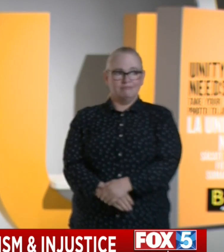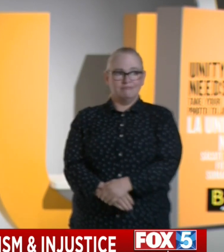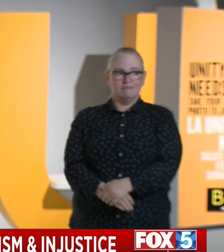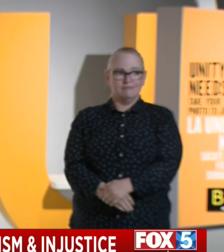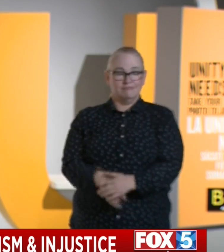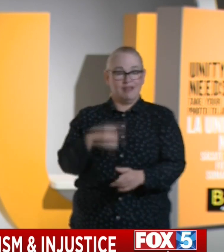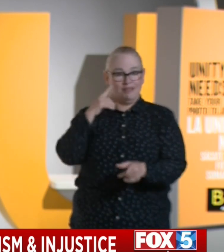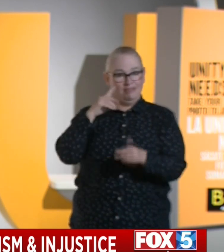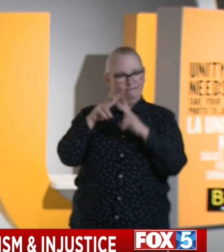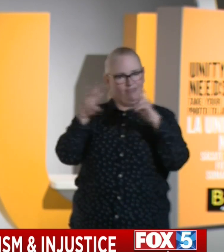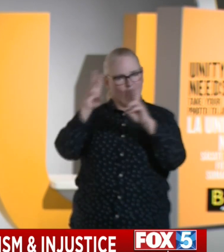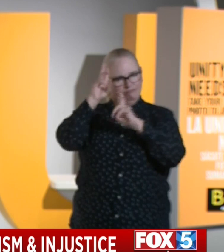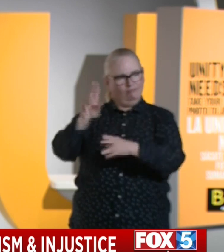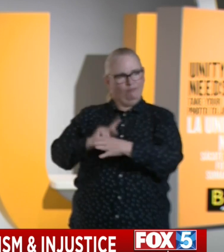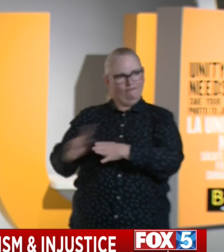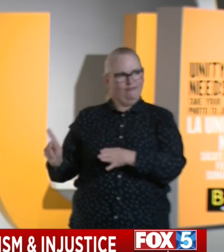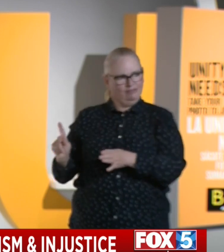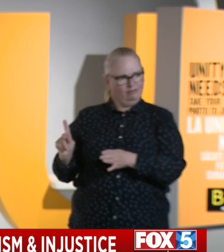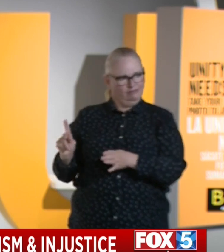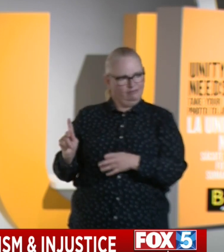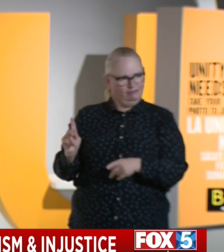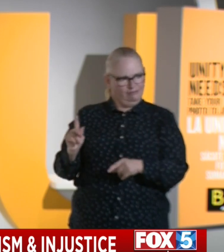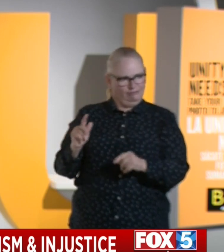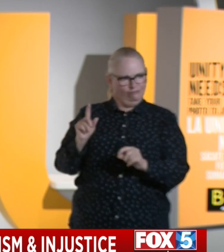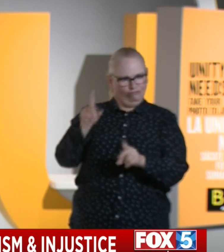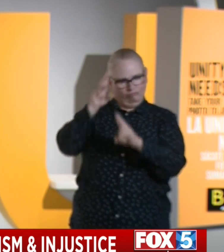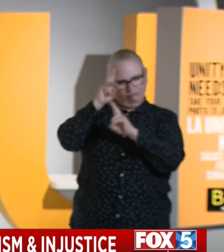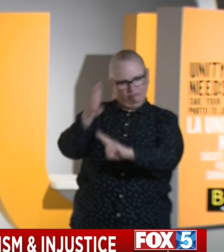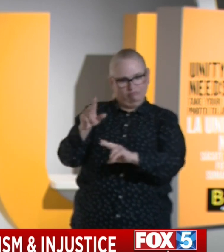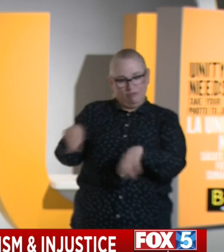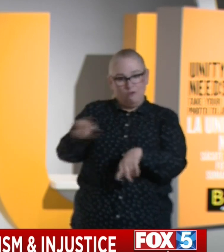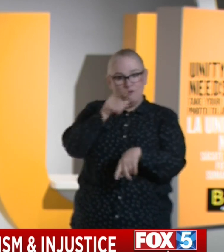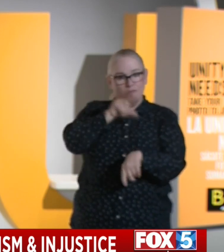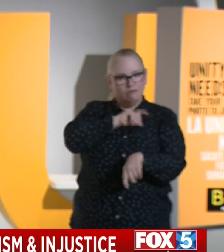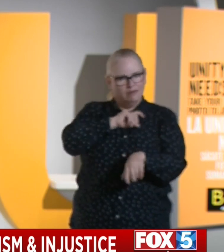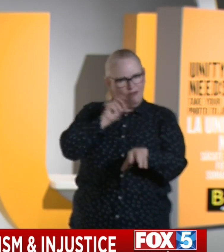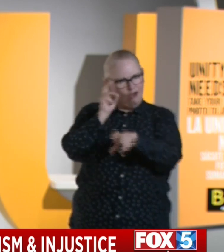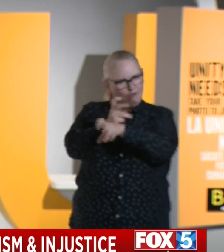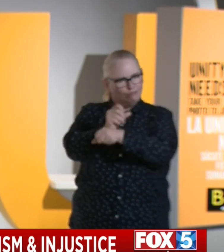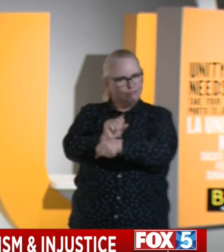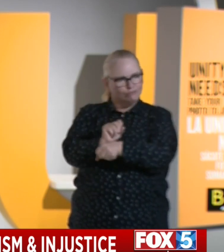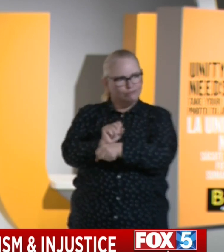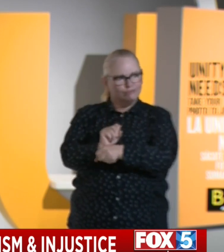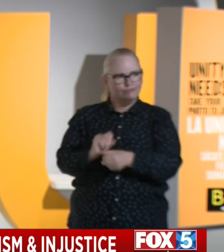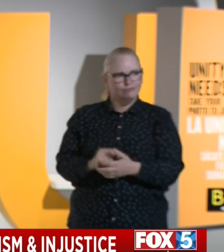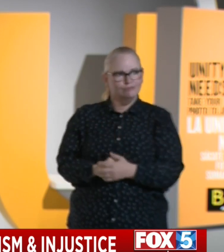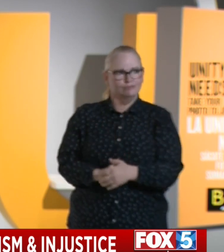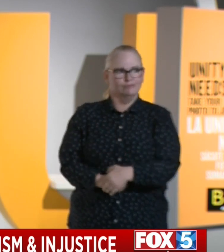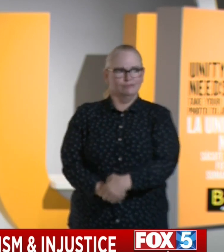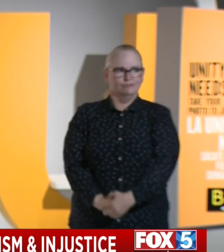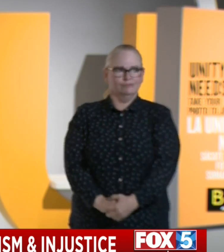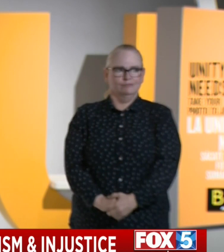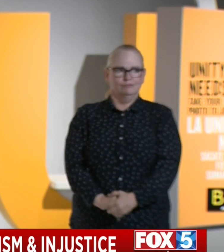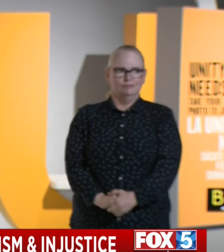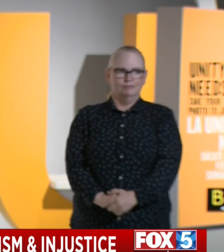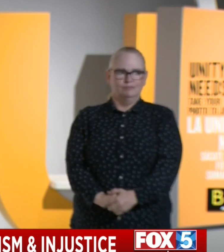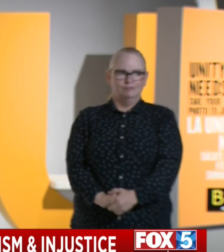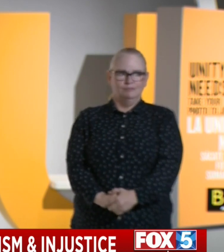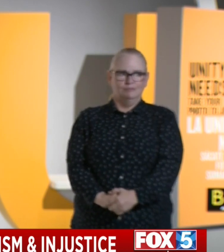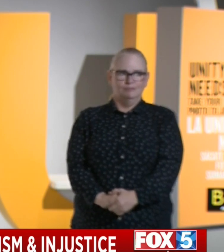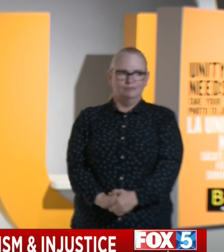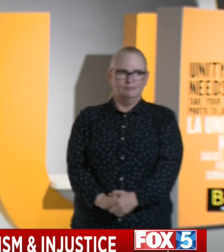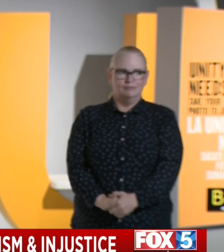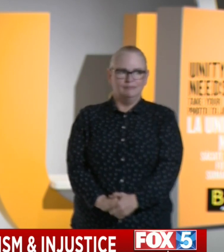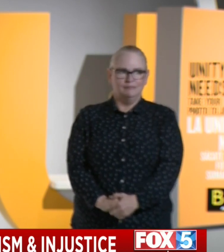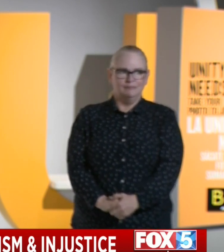group of men and women that I work with are so honorable, courageous. And I spent 20 years in the beautiful and diverse city of Oakland. And then I spent